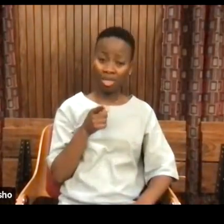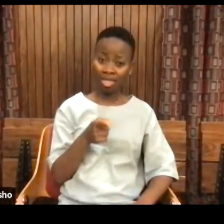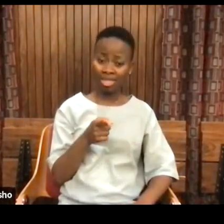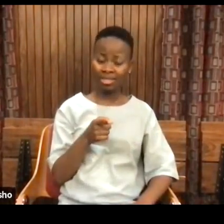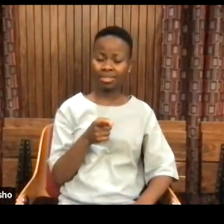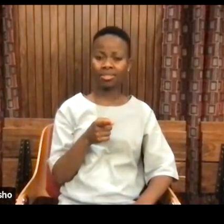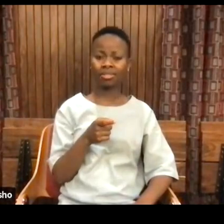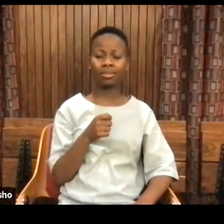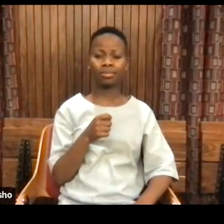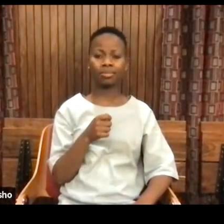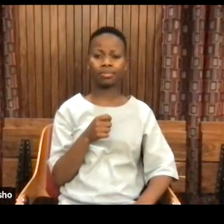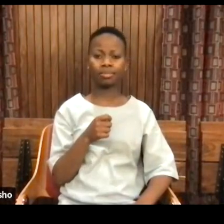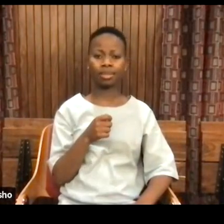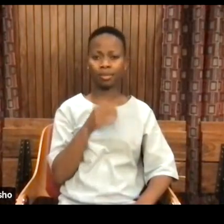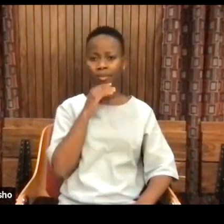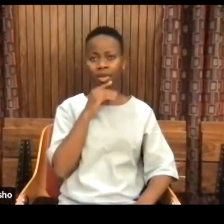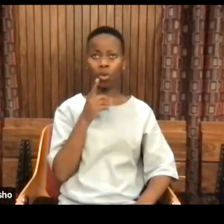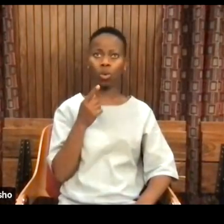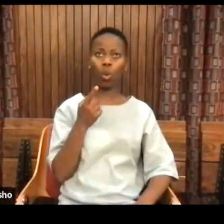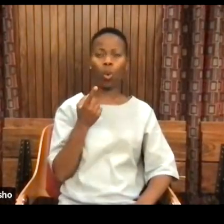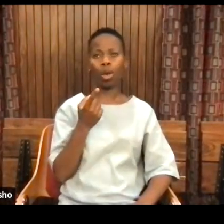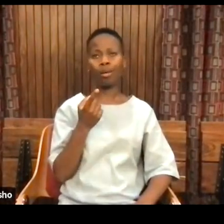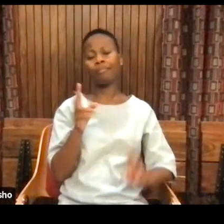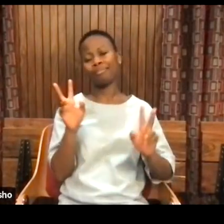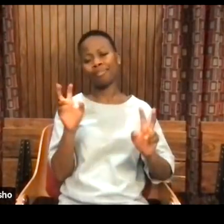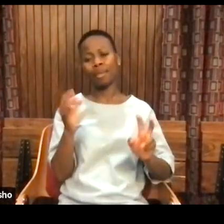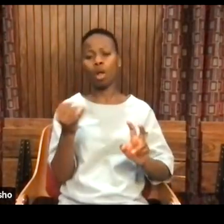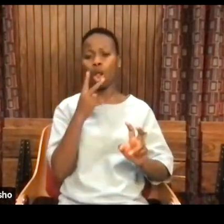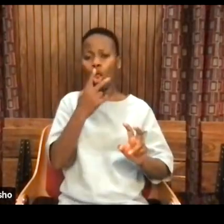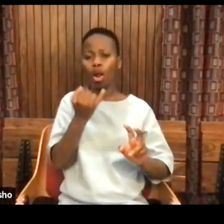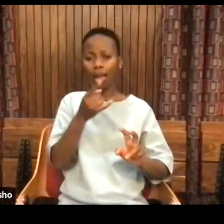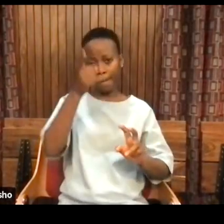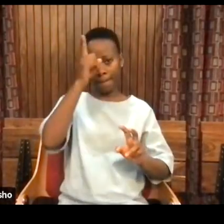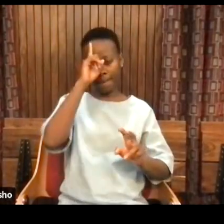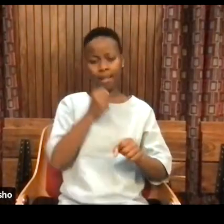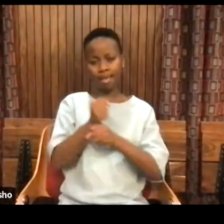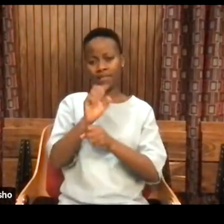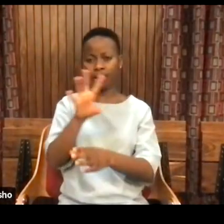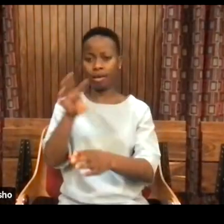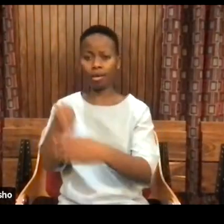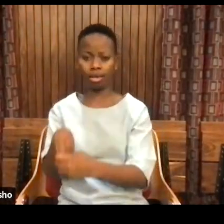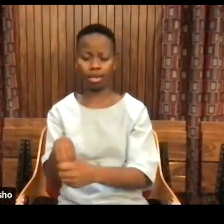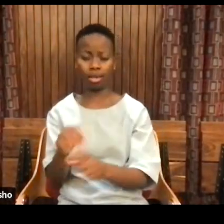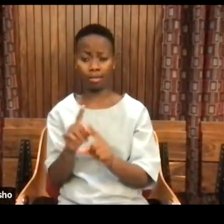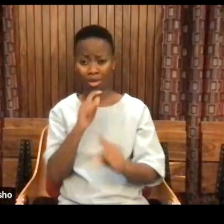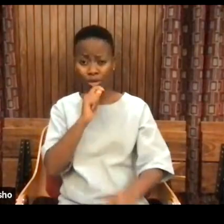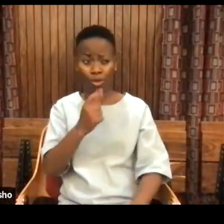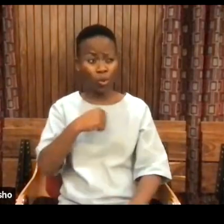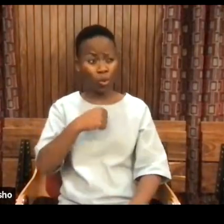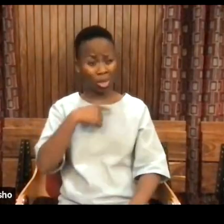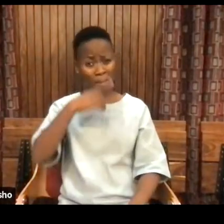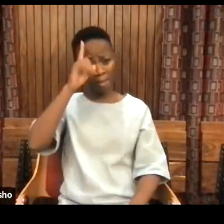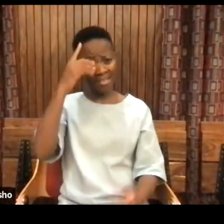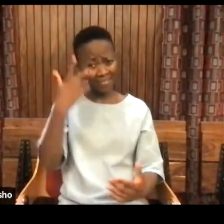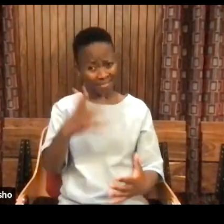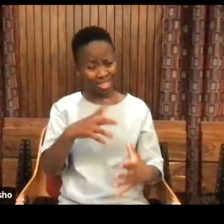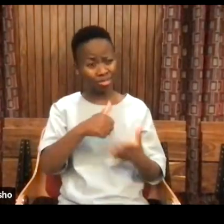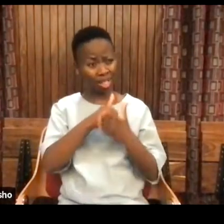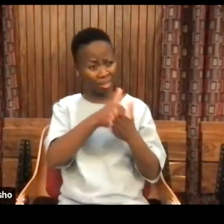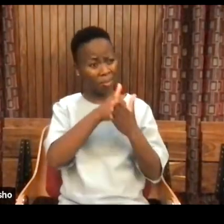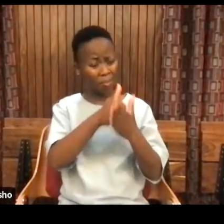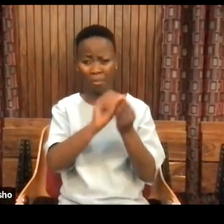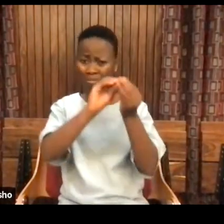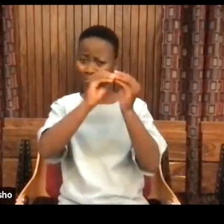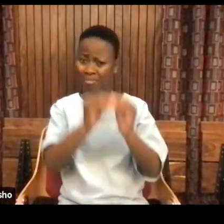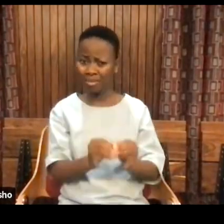you know, our contributions. We've made a huge contributions in this world. We we made this world